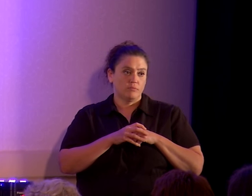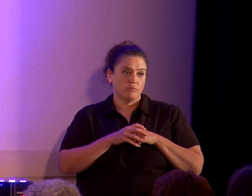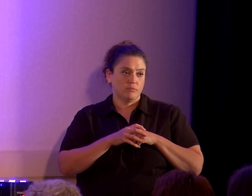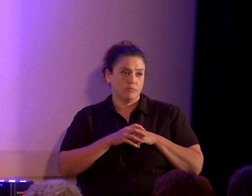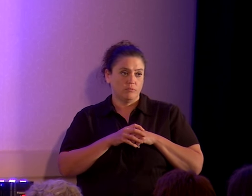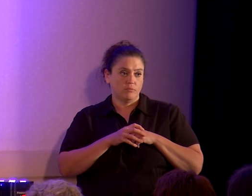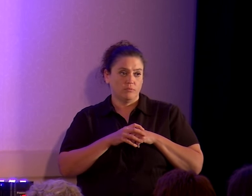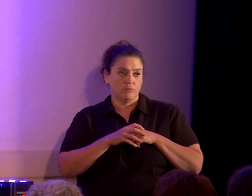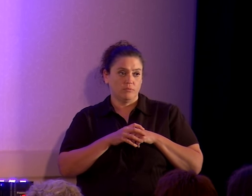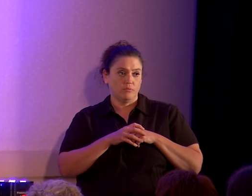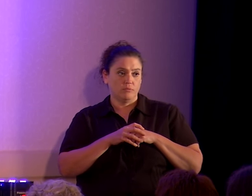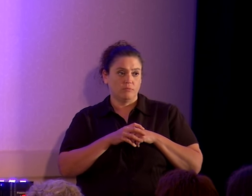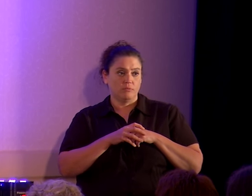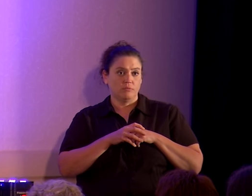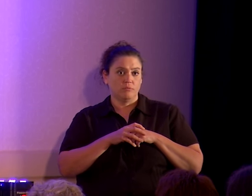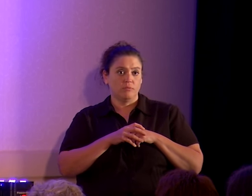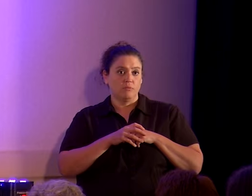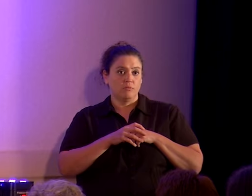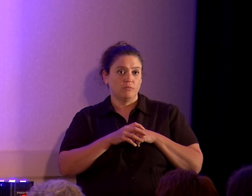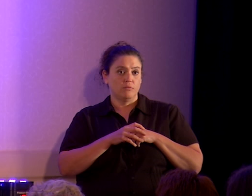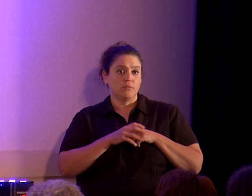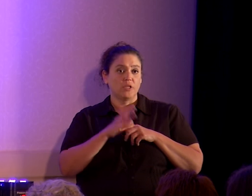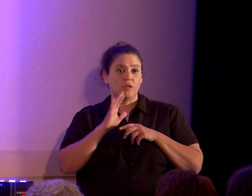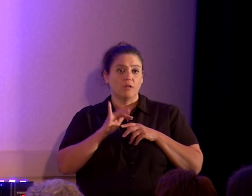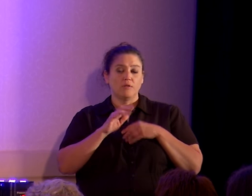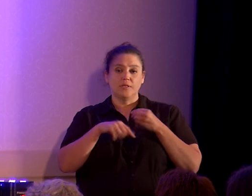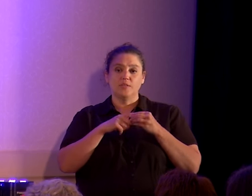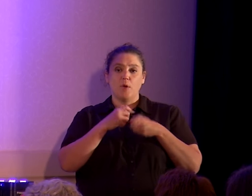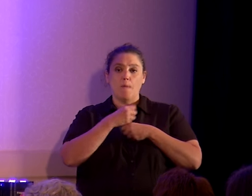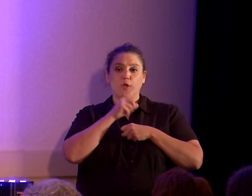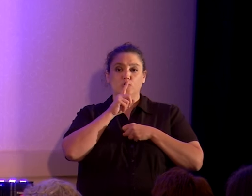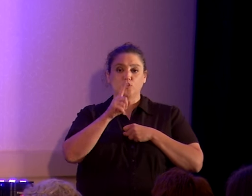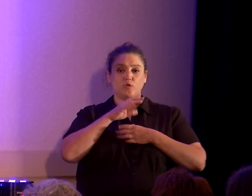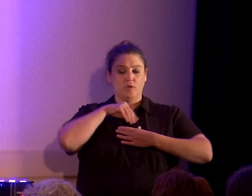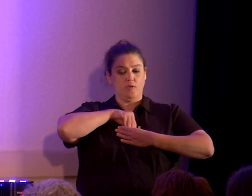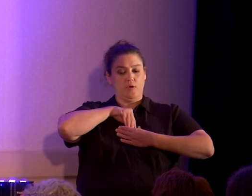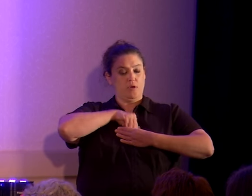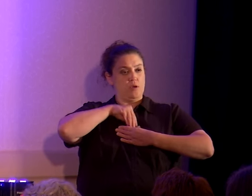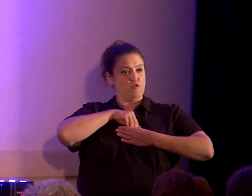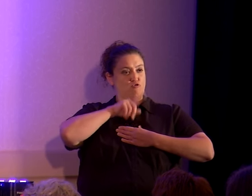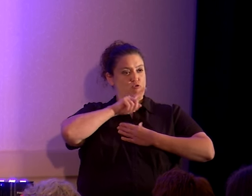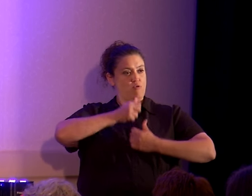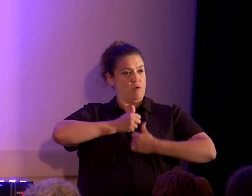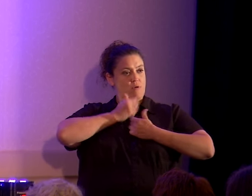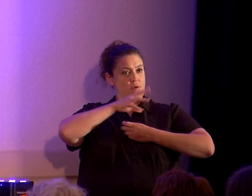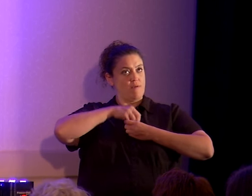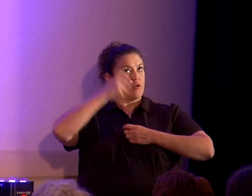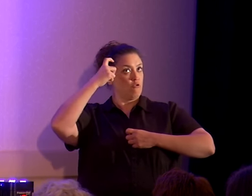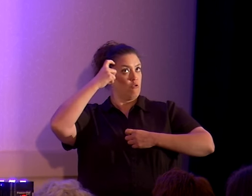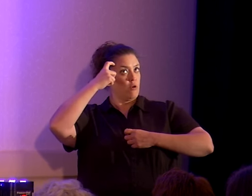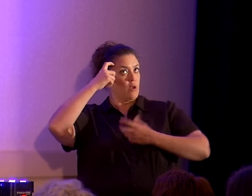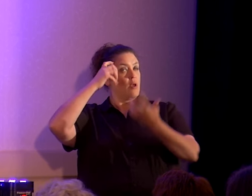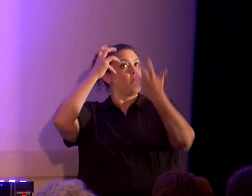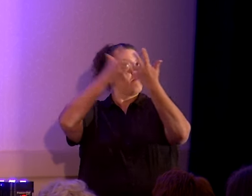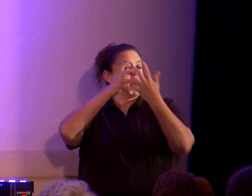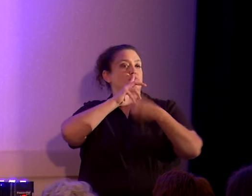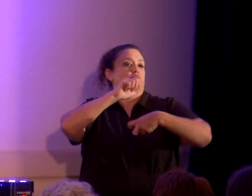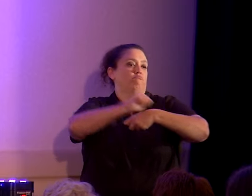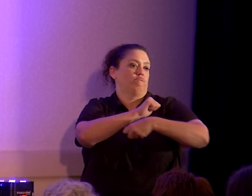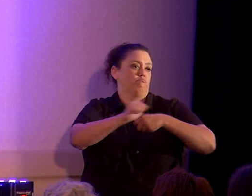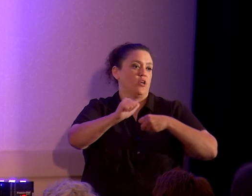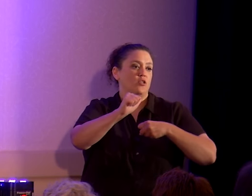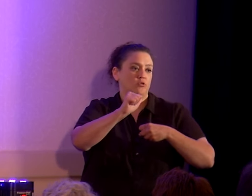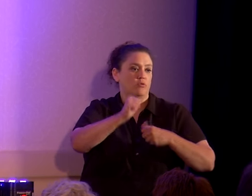That's about making sure that the internal model of reality in your head maps as accurately as possible to the actual reality you